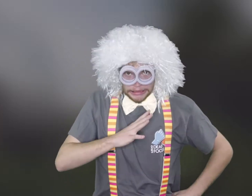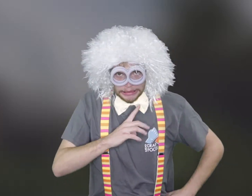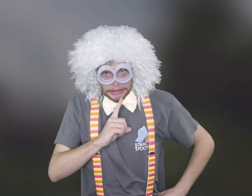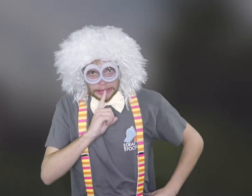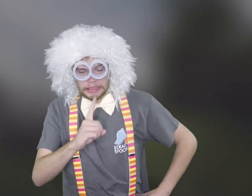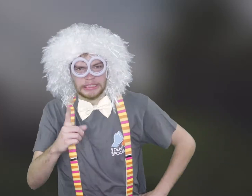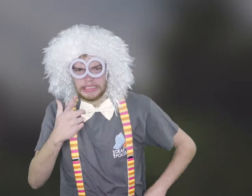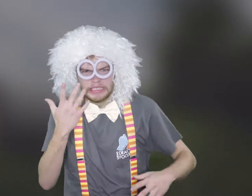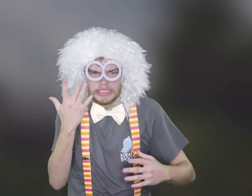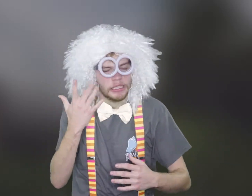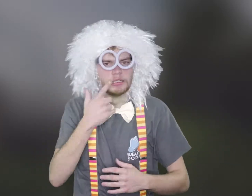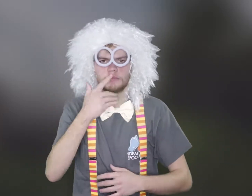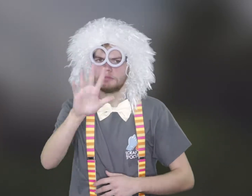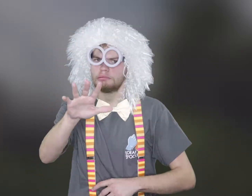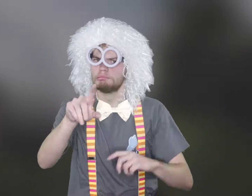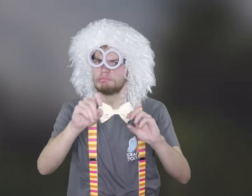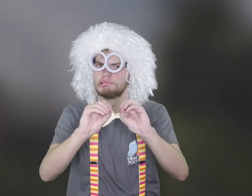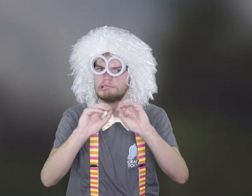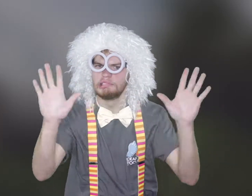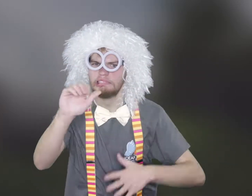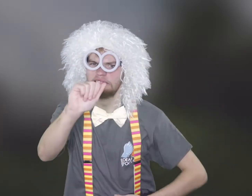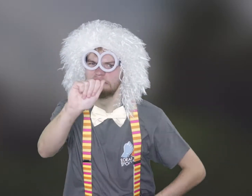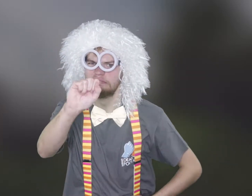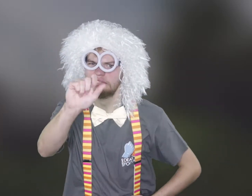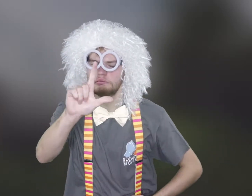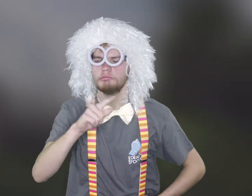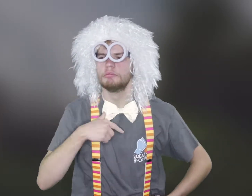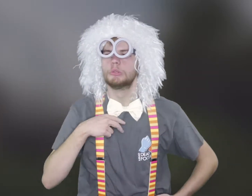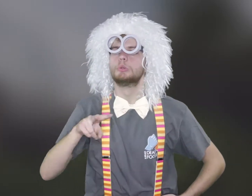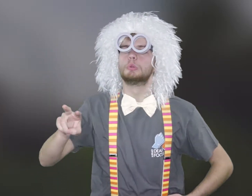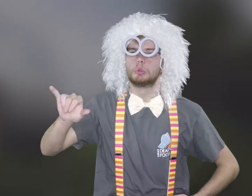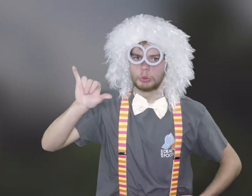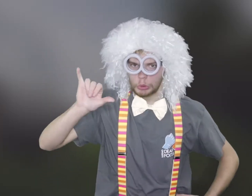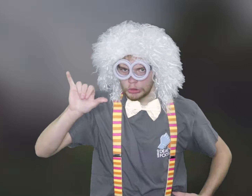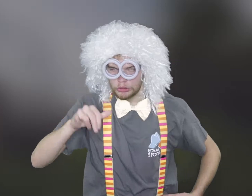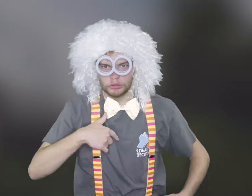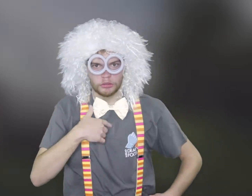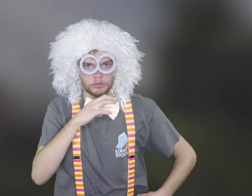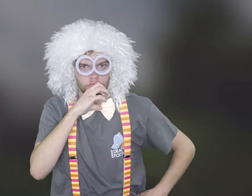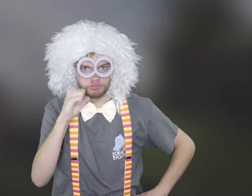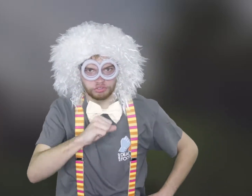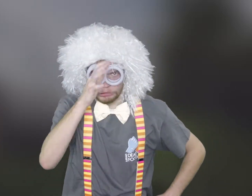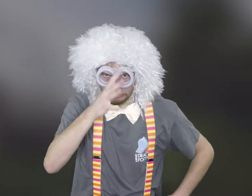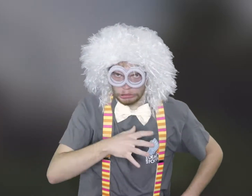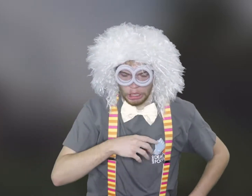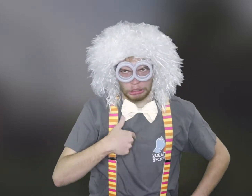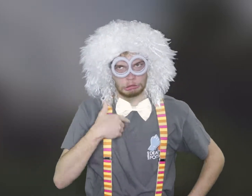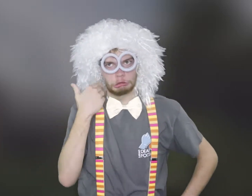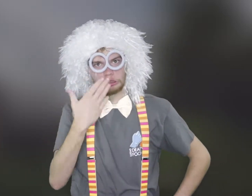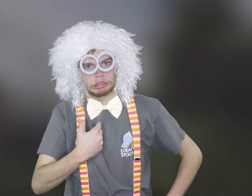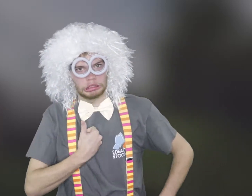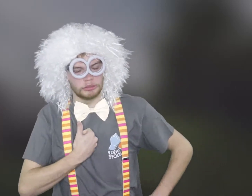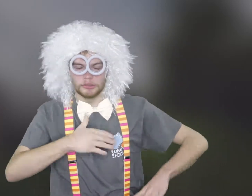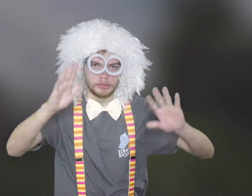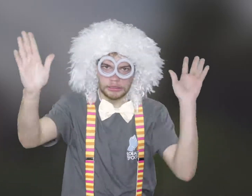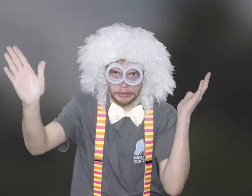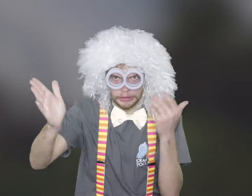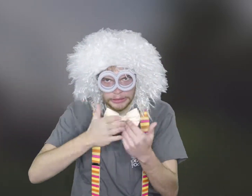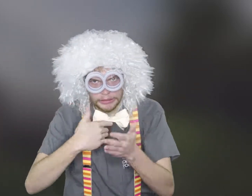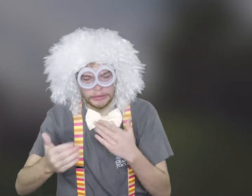So I needed a darker shirt for the contrast. You know, I need my ASL to be clear and be seen clearly. So I'm an old man, have to get these